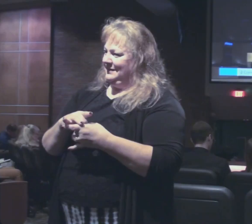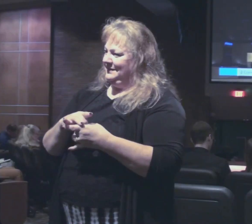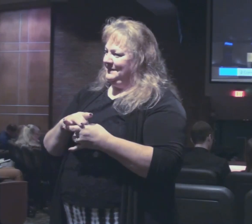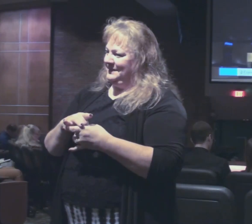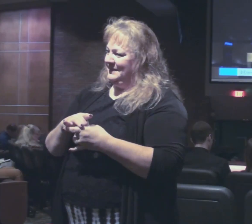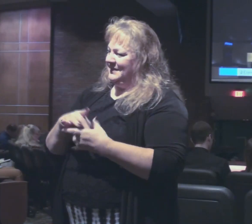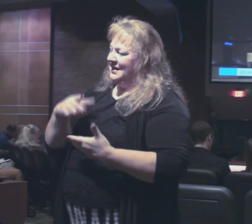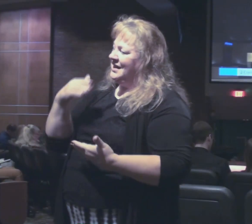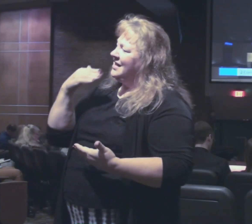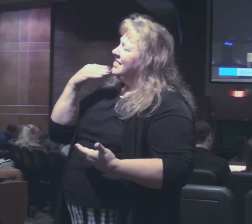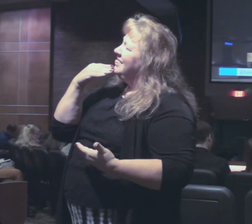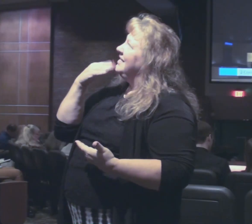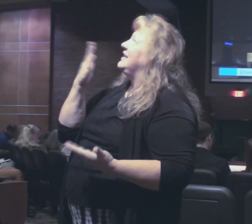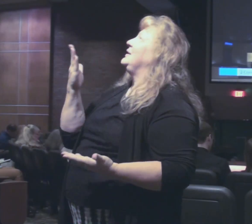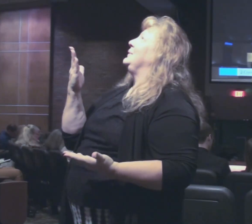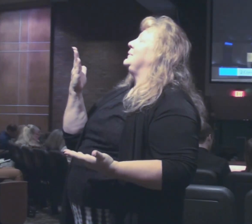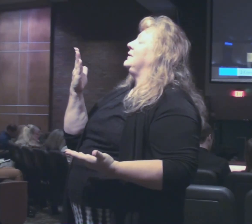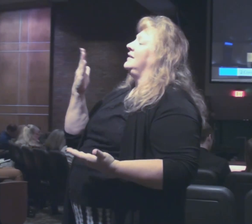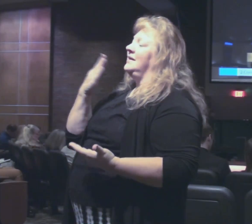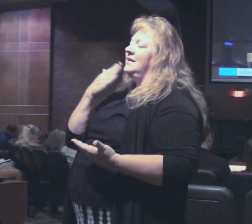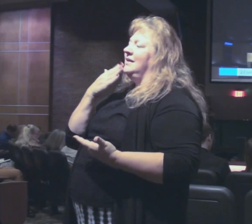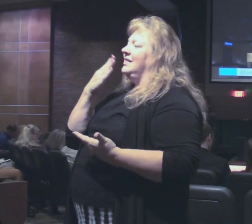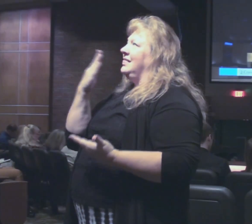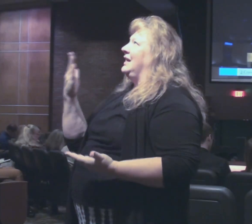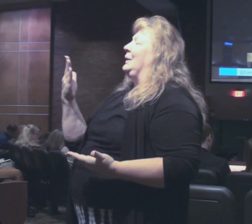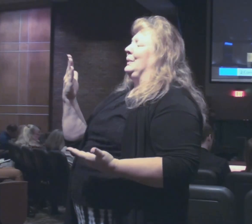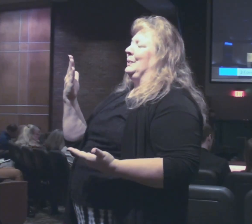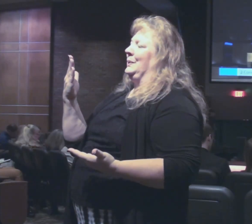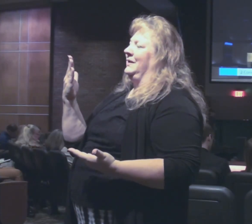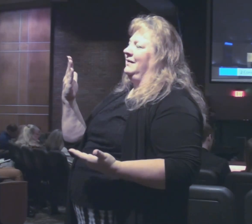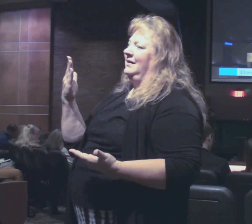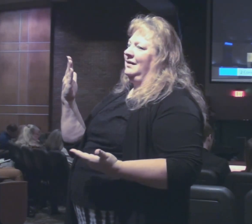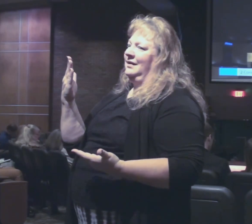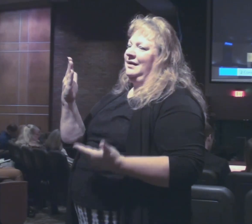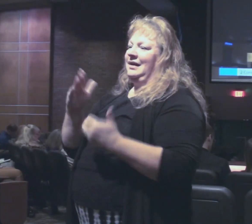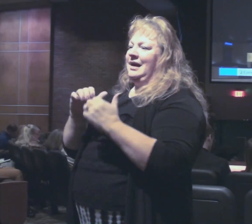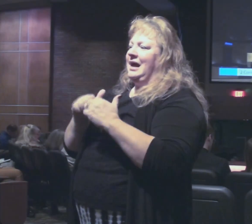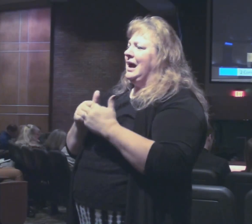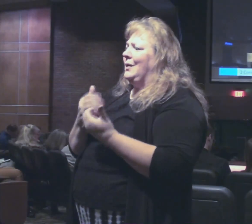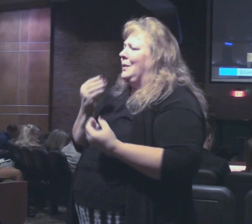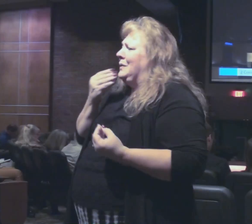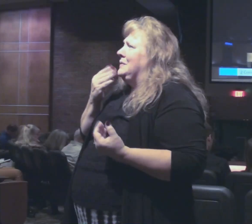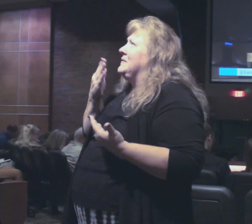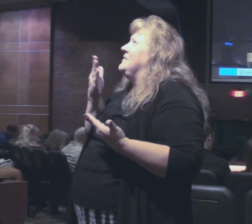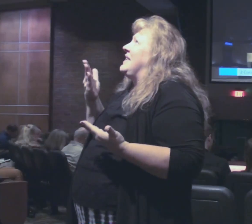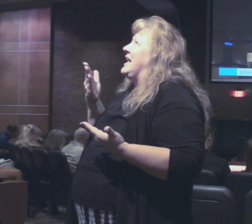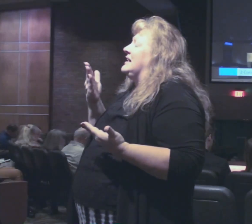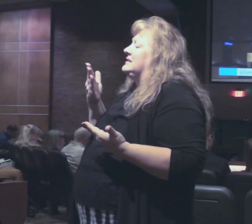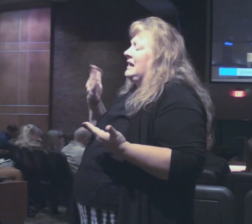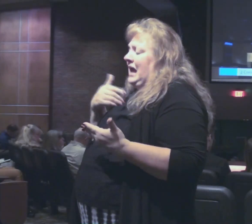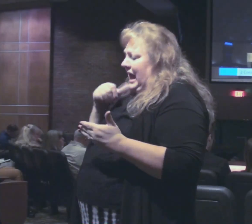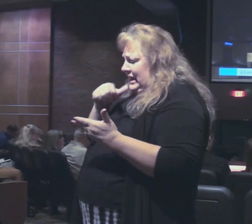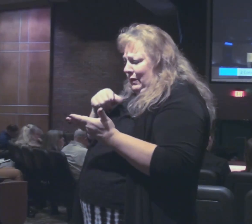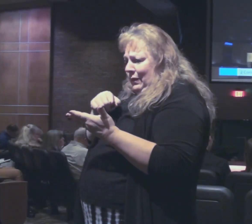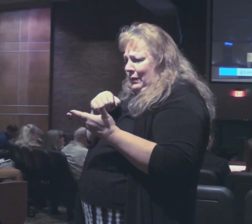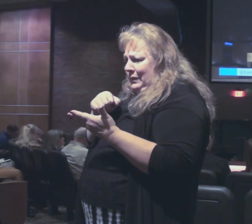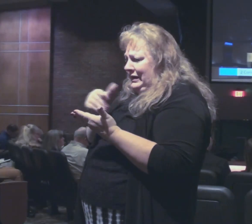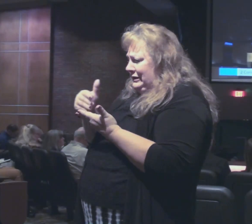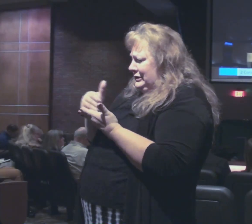it's thanks to God it's thanks how you give thanks for something undeserved and